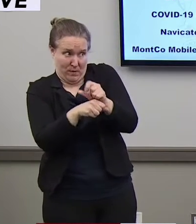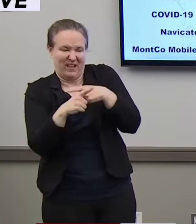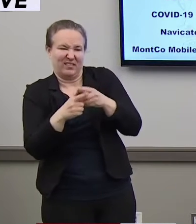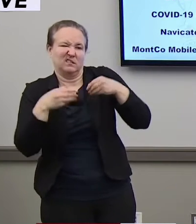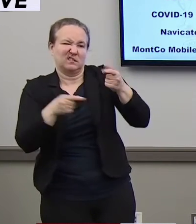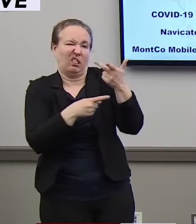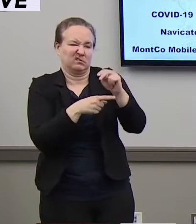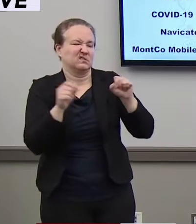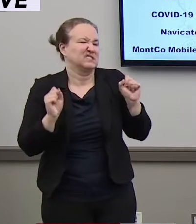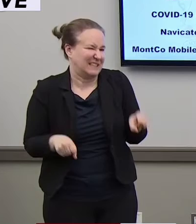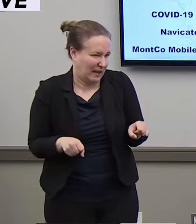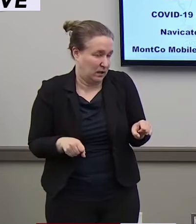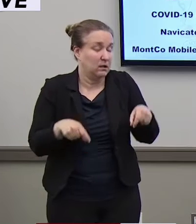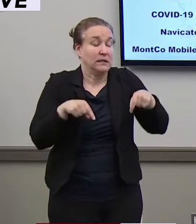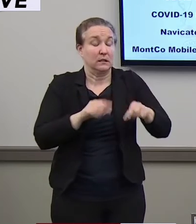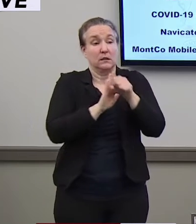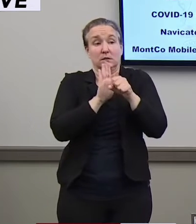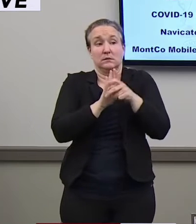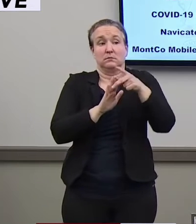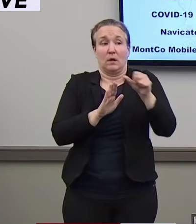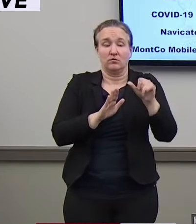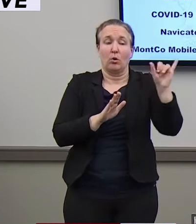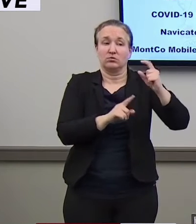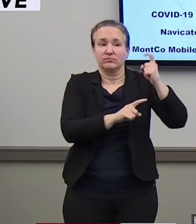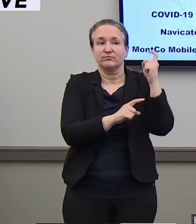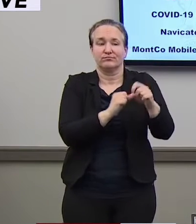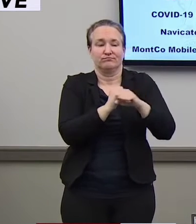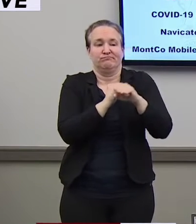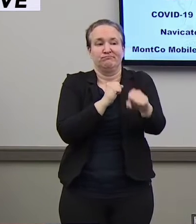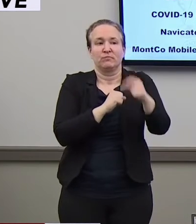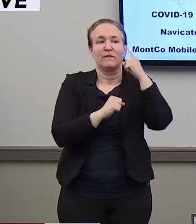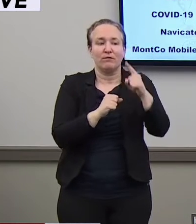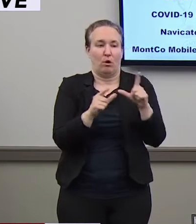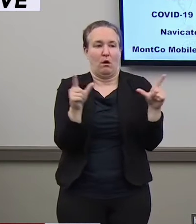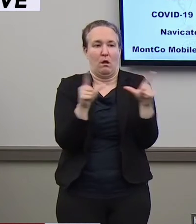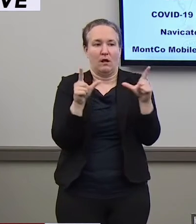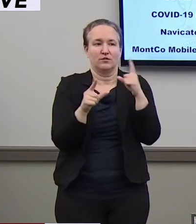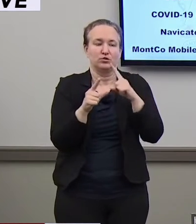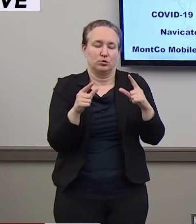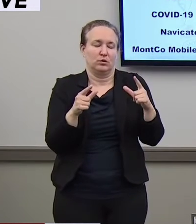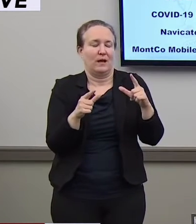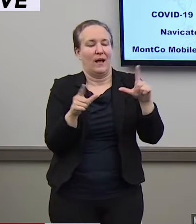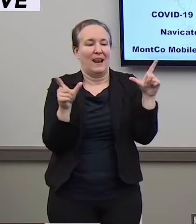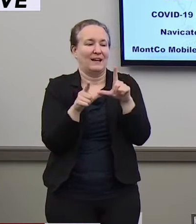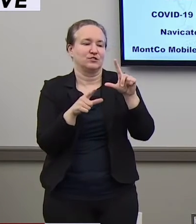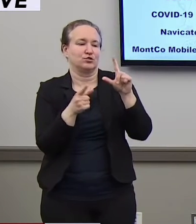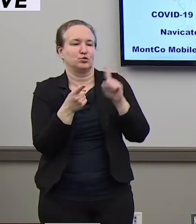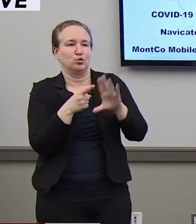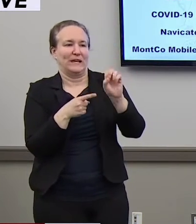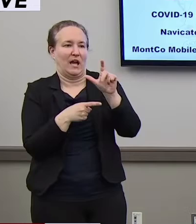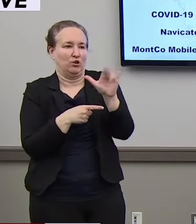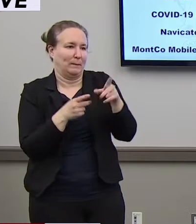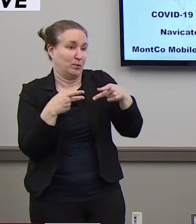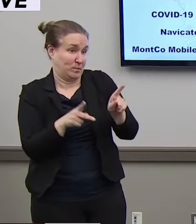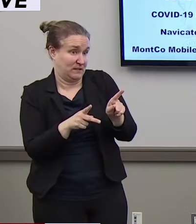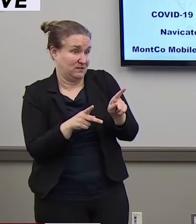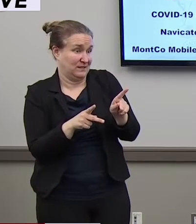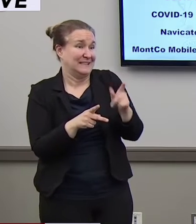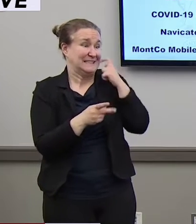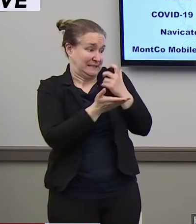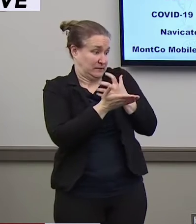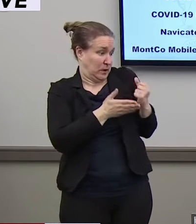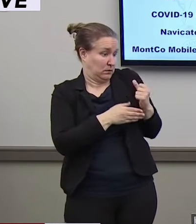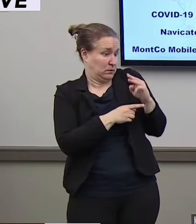addition, the state of Pennsylvania has granted an extension for a license to carry permits. Permits expired March